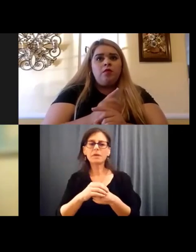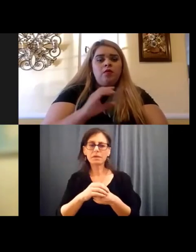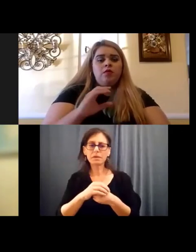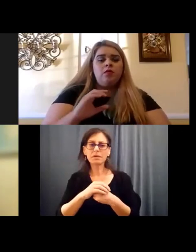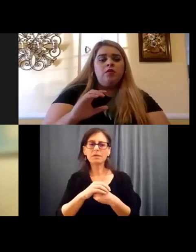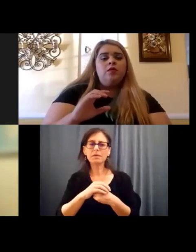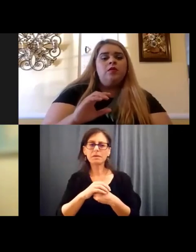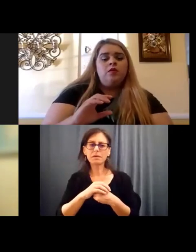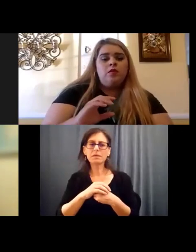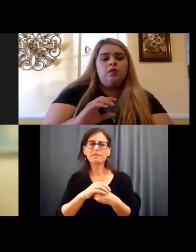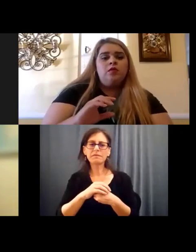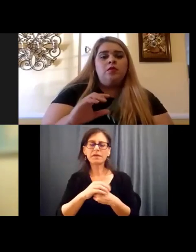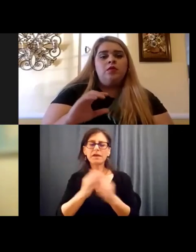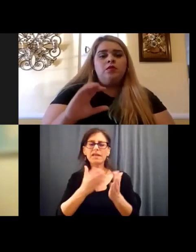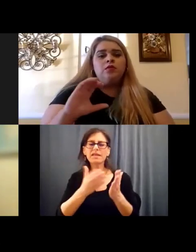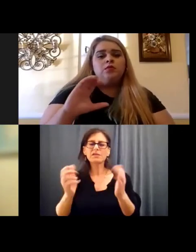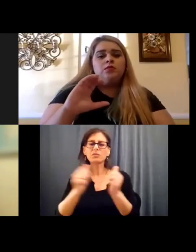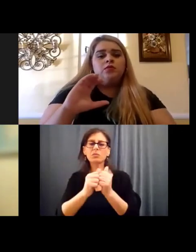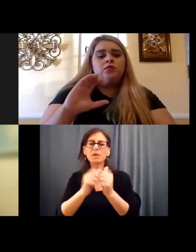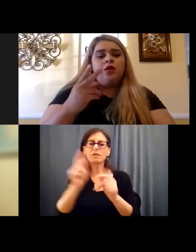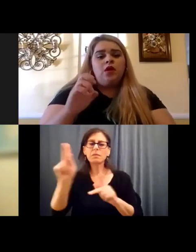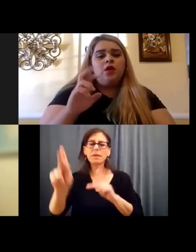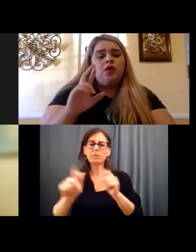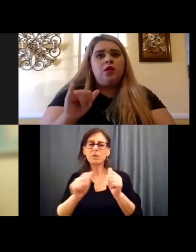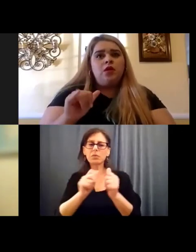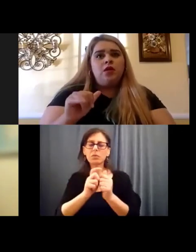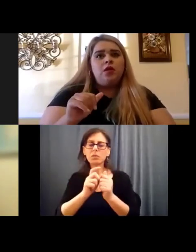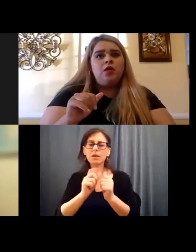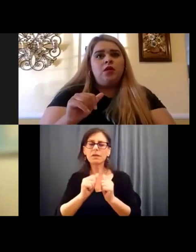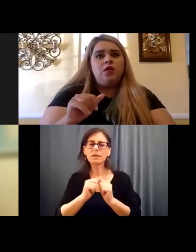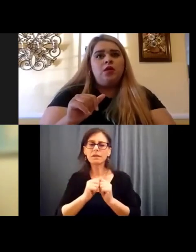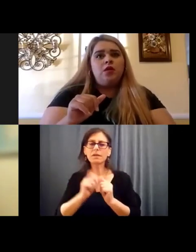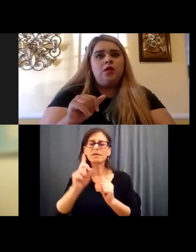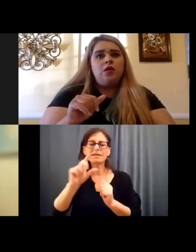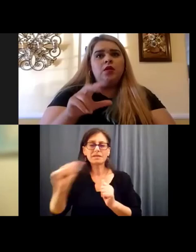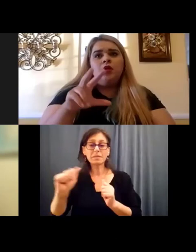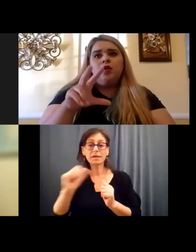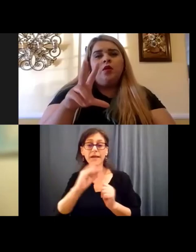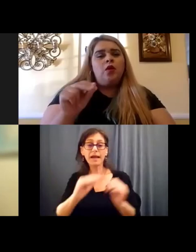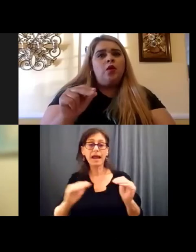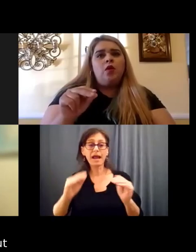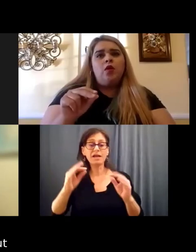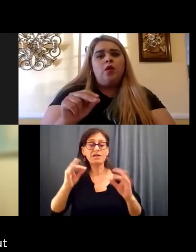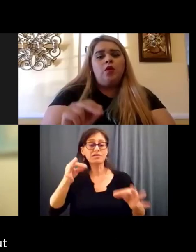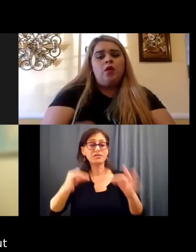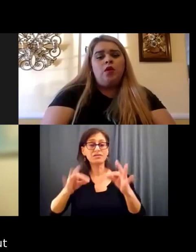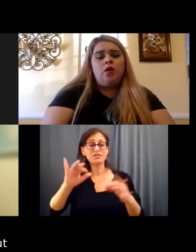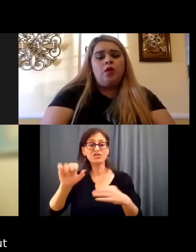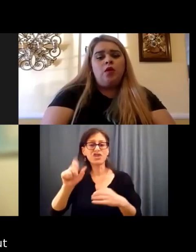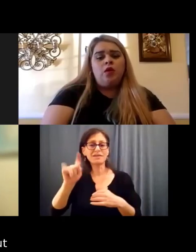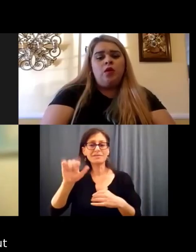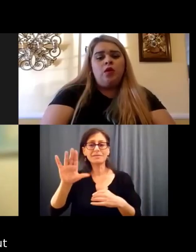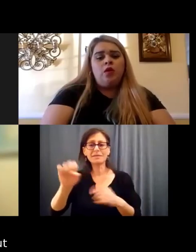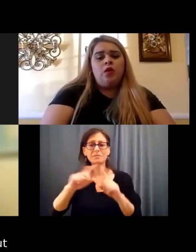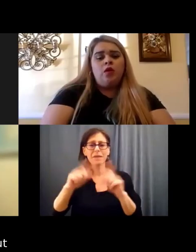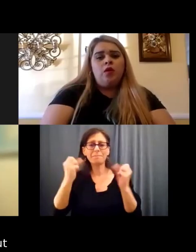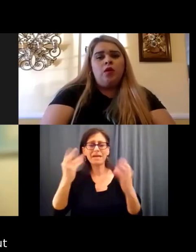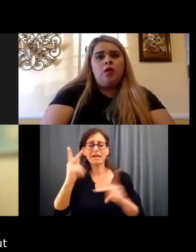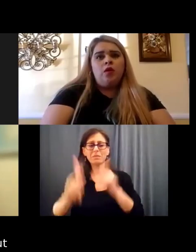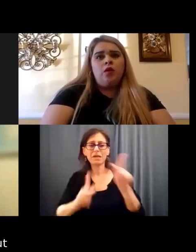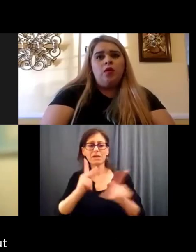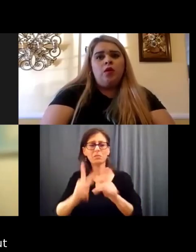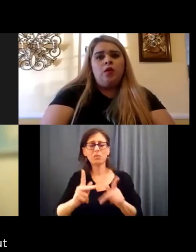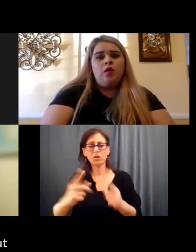into disability rights, disability justice. They're stuck in the charity